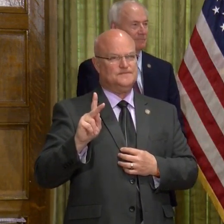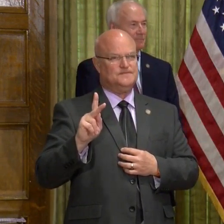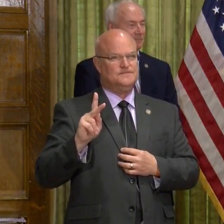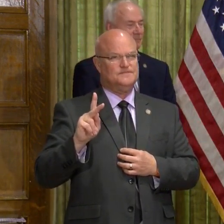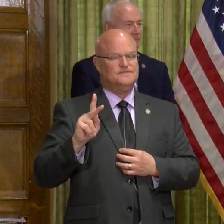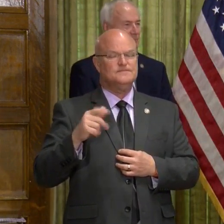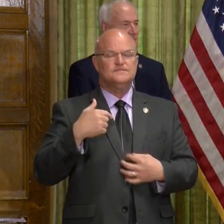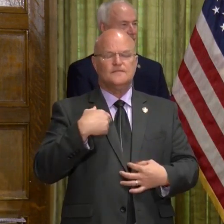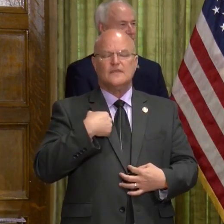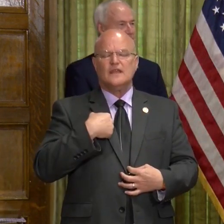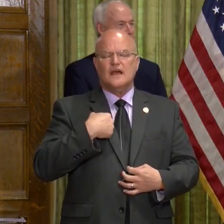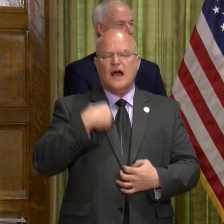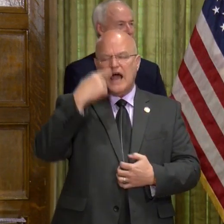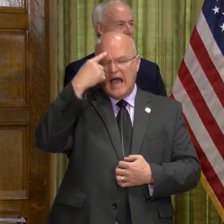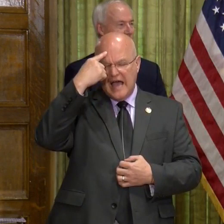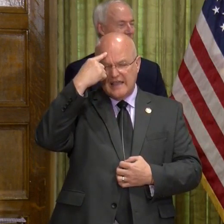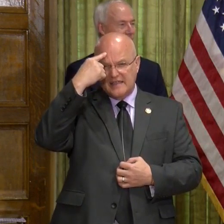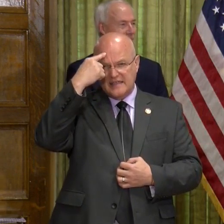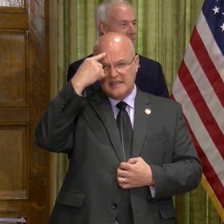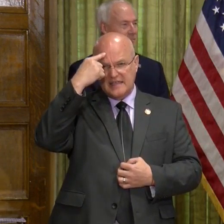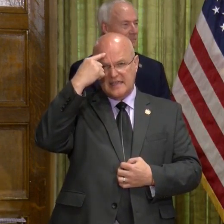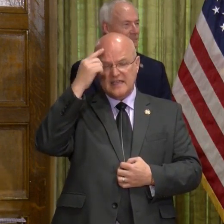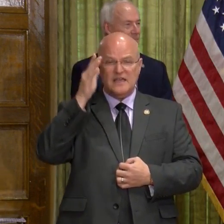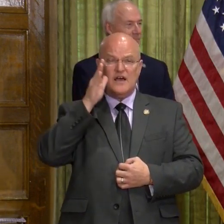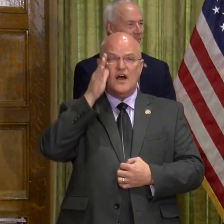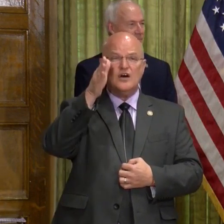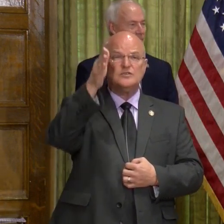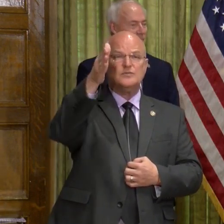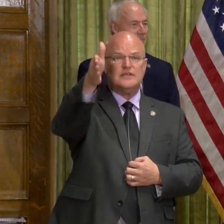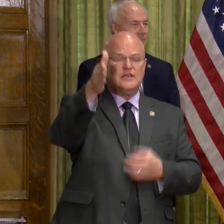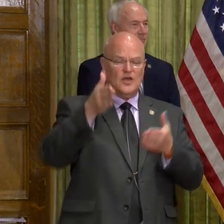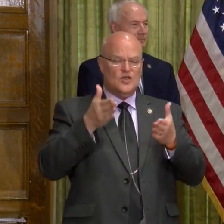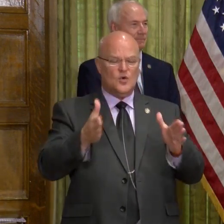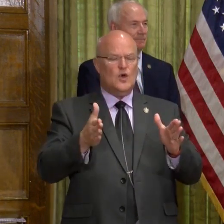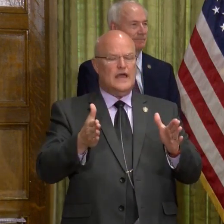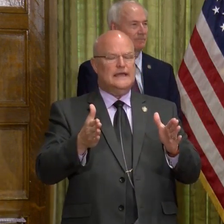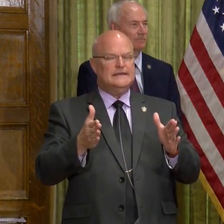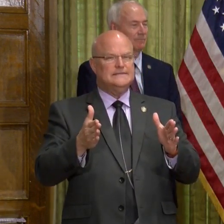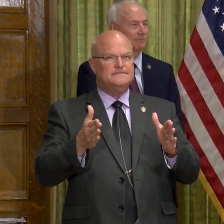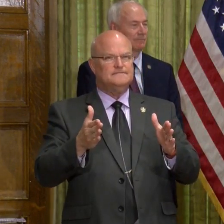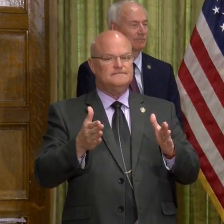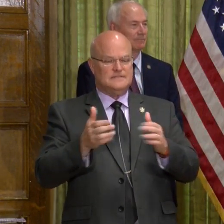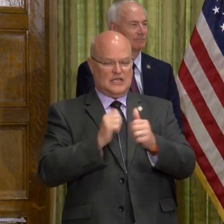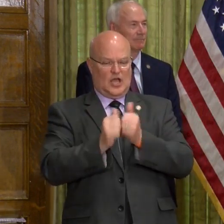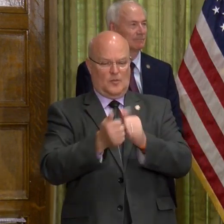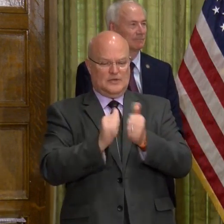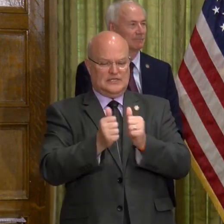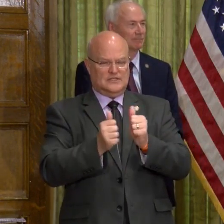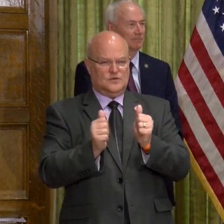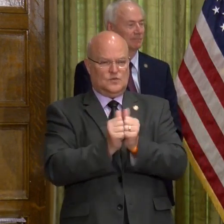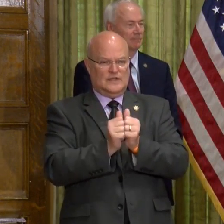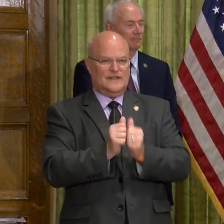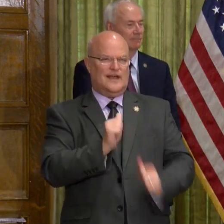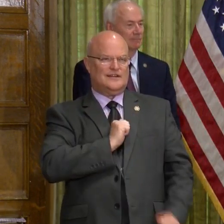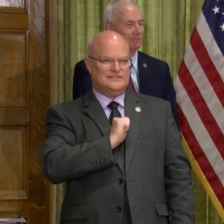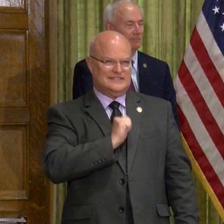I think that ultimately, the way to think about this is it's a competition against ourselves.